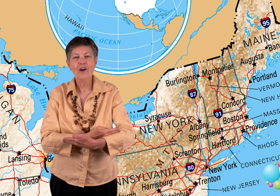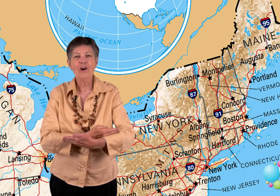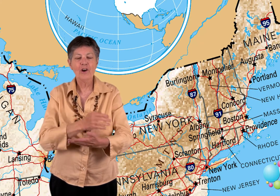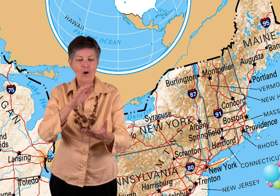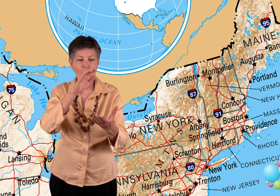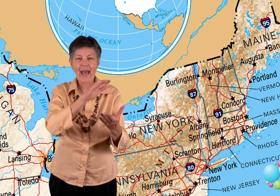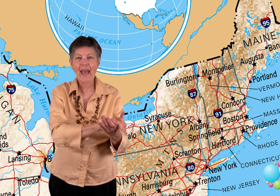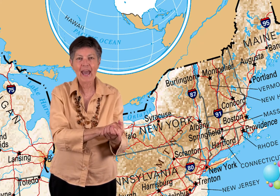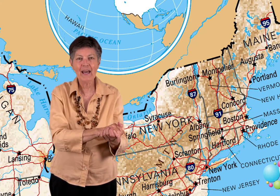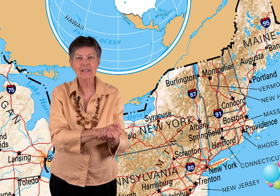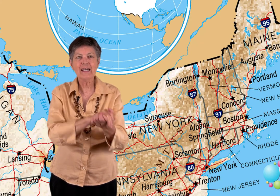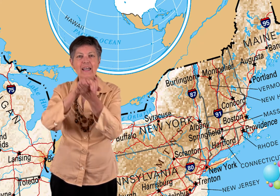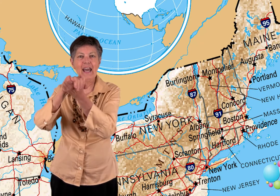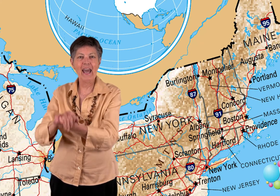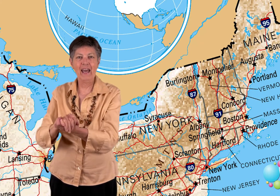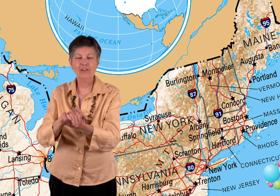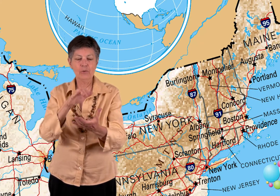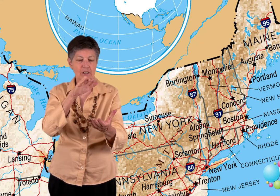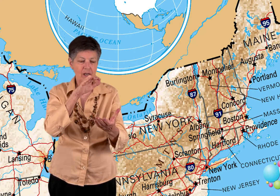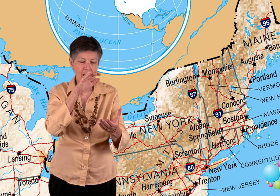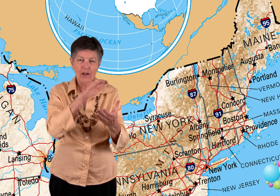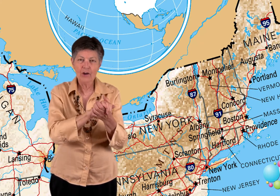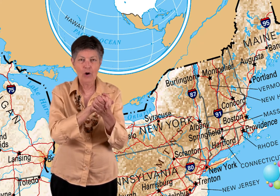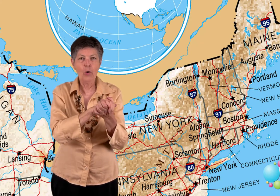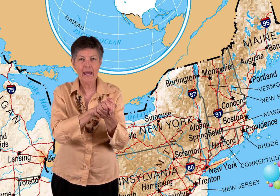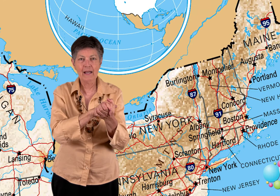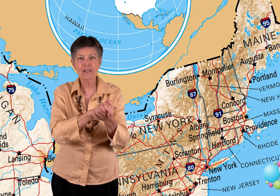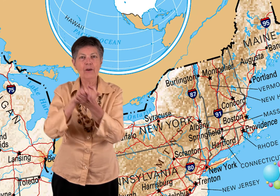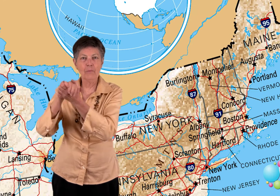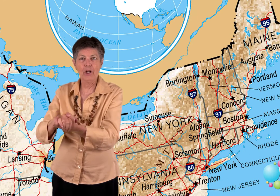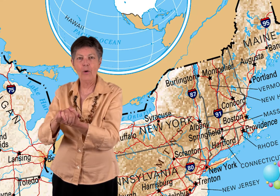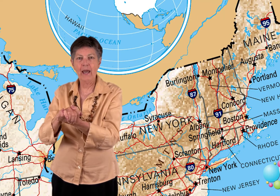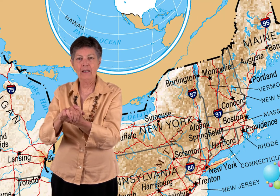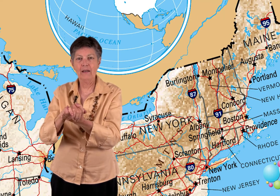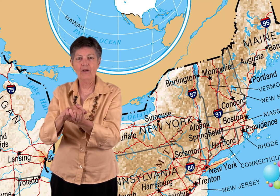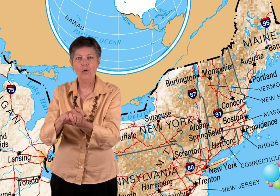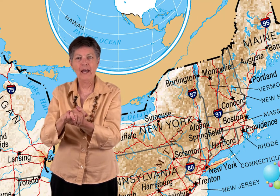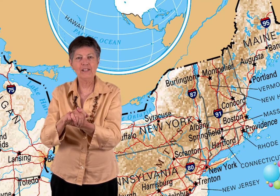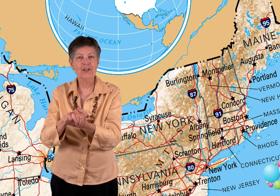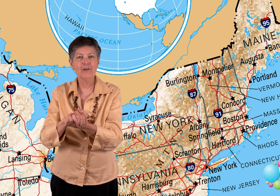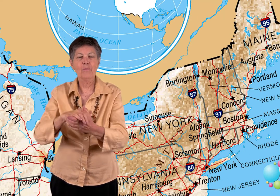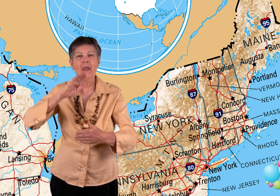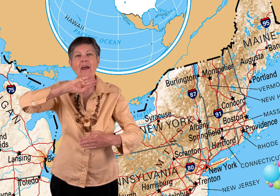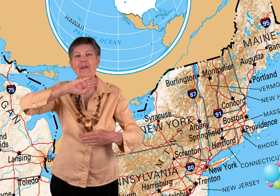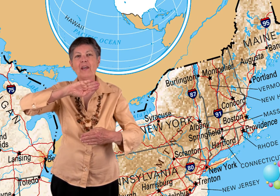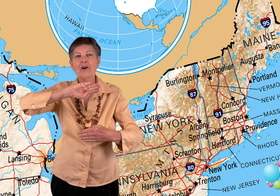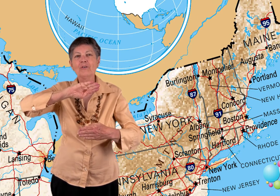go hand in hand. So, we're just going to, you're going to hold hands here, and we're going to go hand, hold hands here. And then it goes,